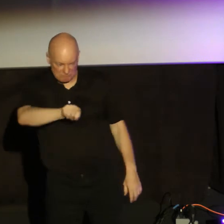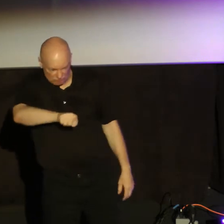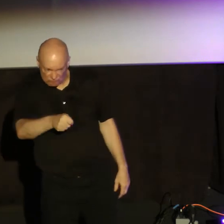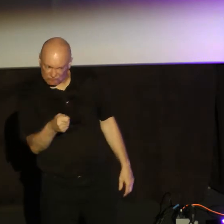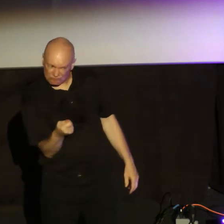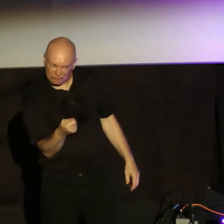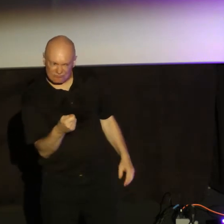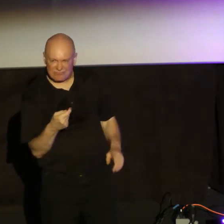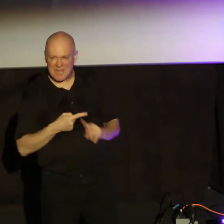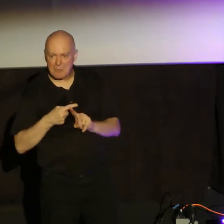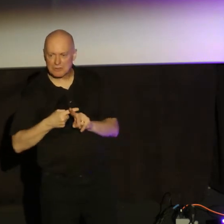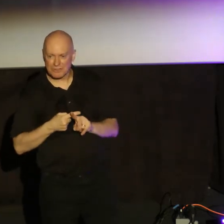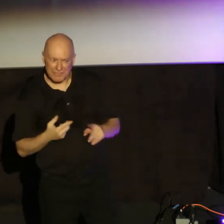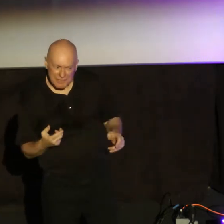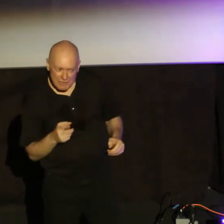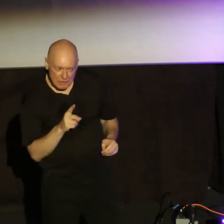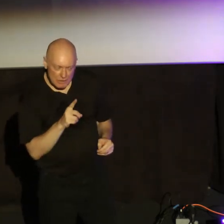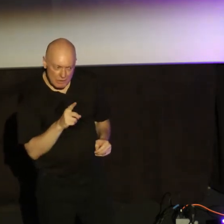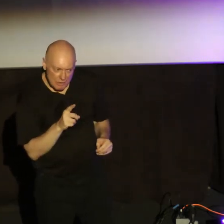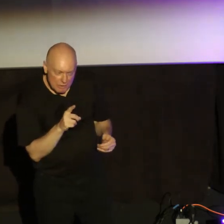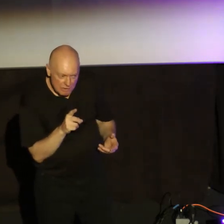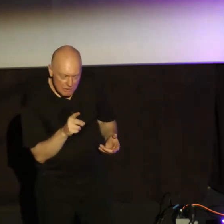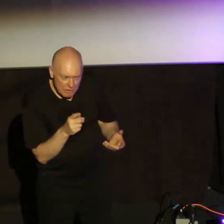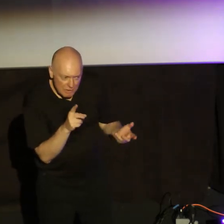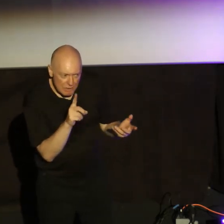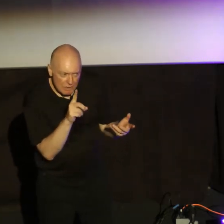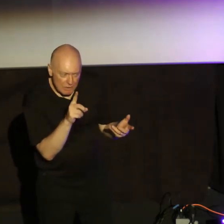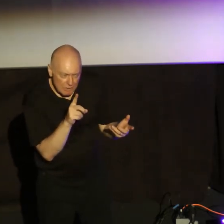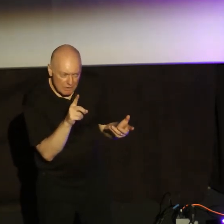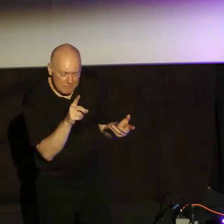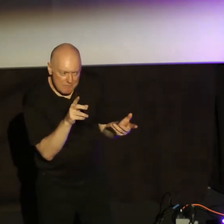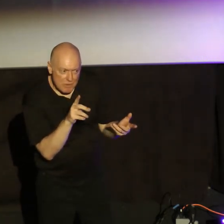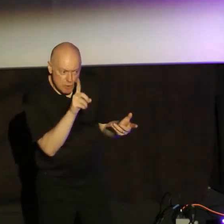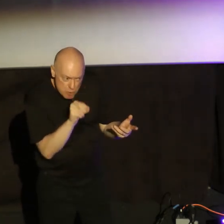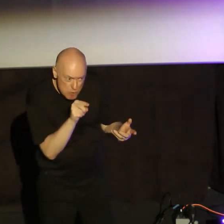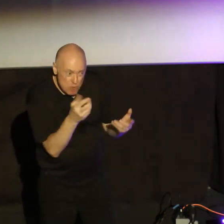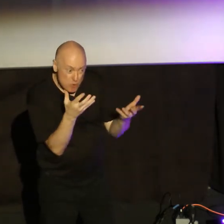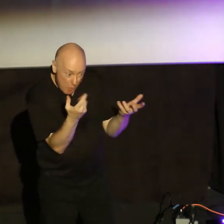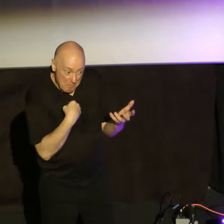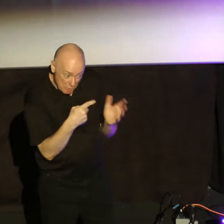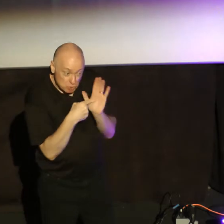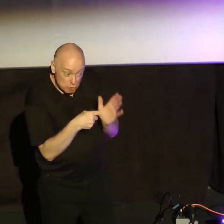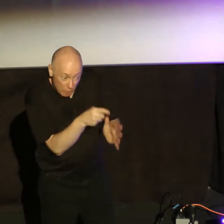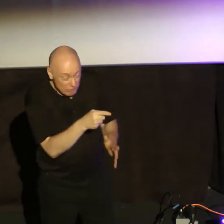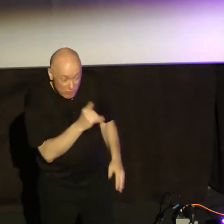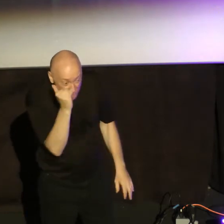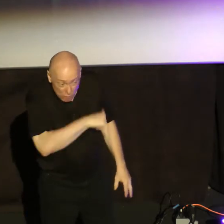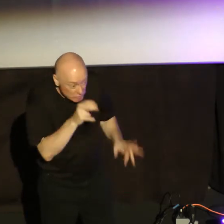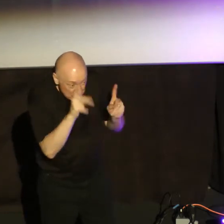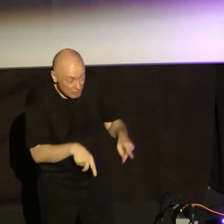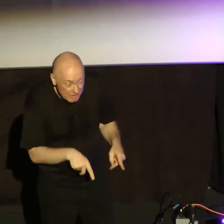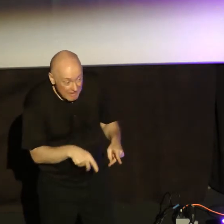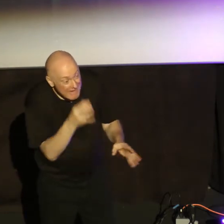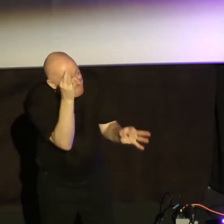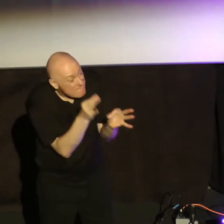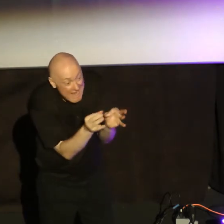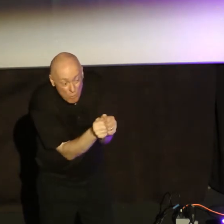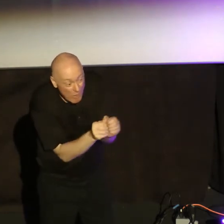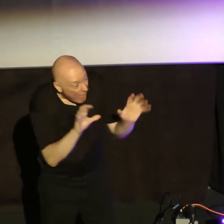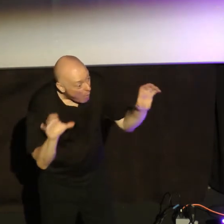want to be shown, as if he hasn't already shown them. He says, do you want to be shown, you foolish person, that faith apart from works is